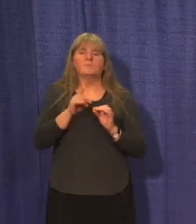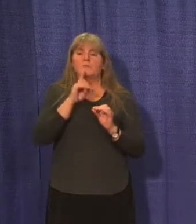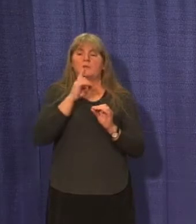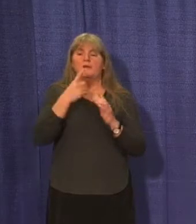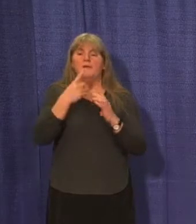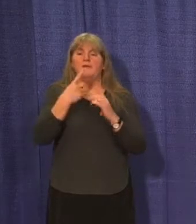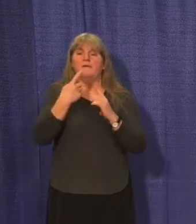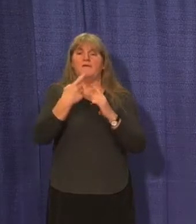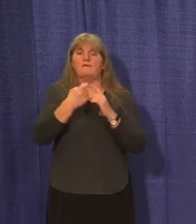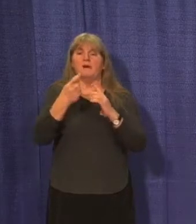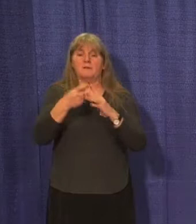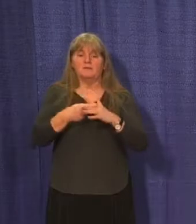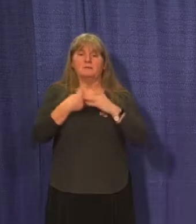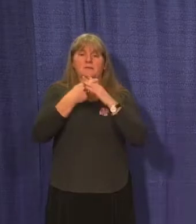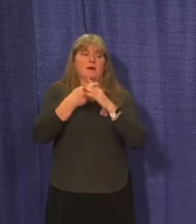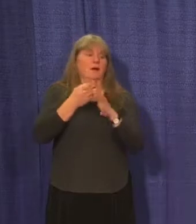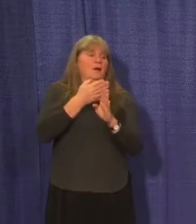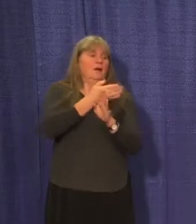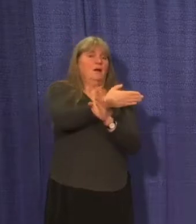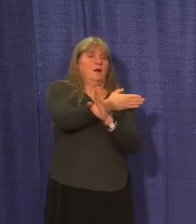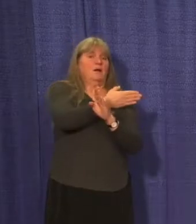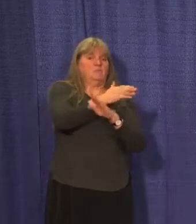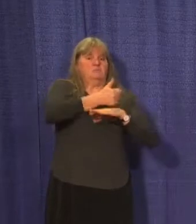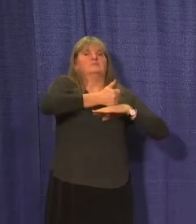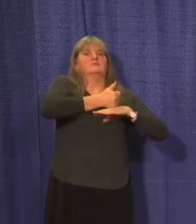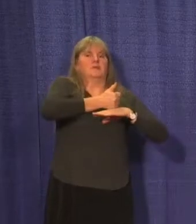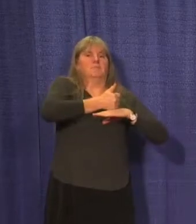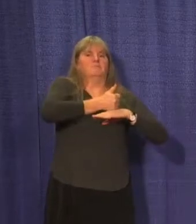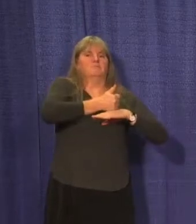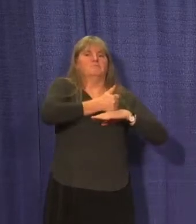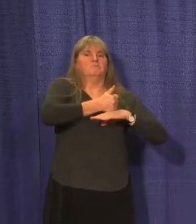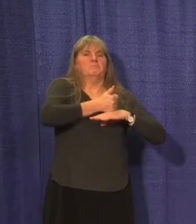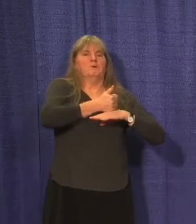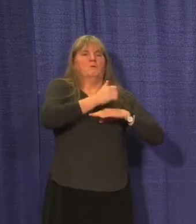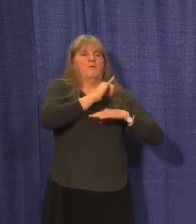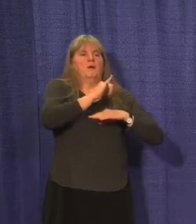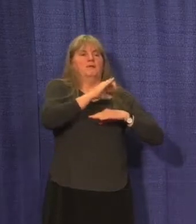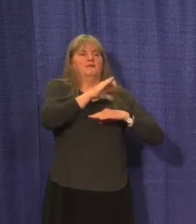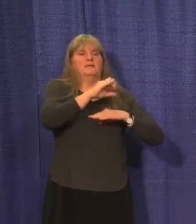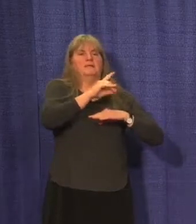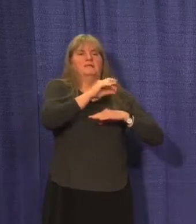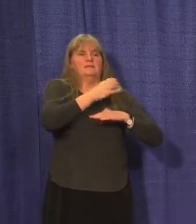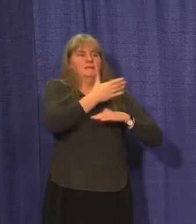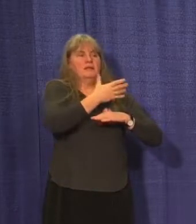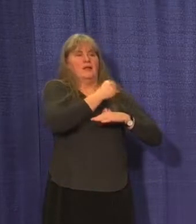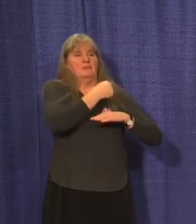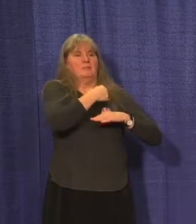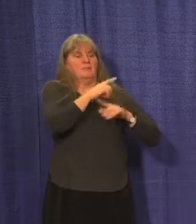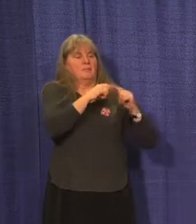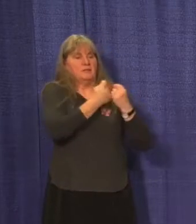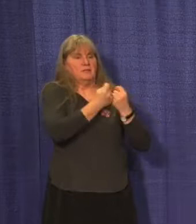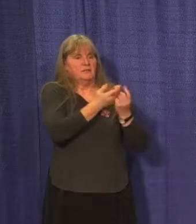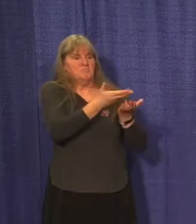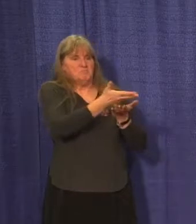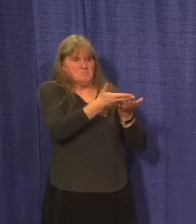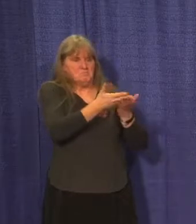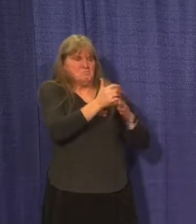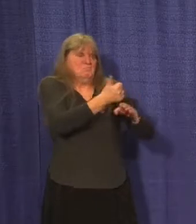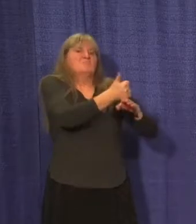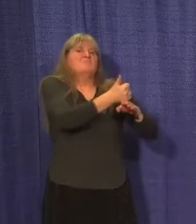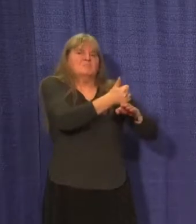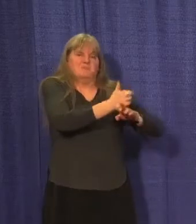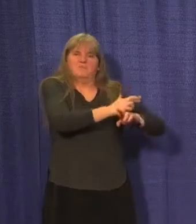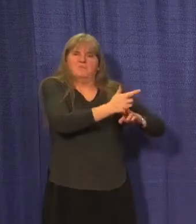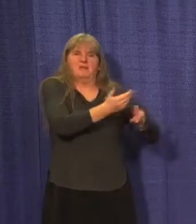beginning these protocols have been worked on and with YCDC and us as medical